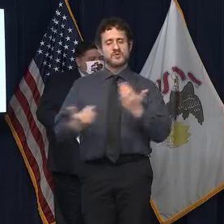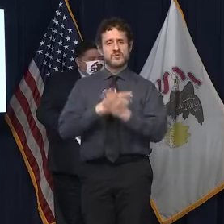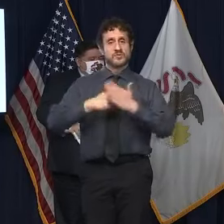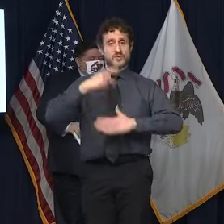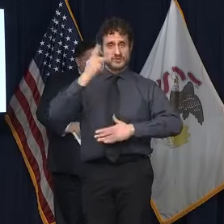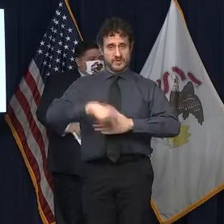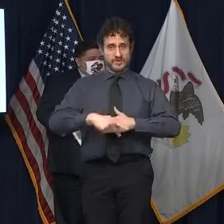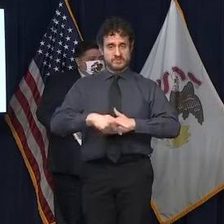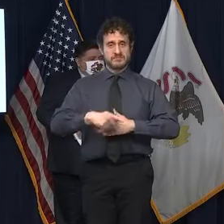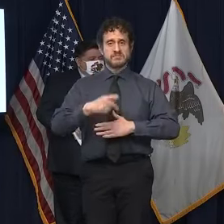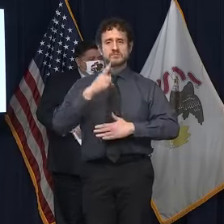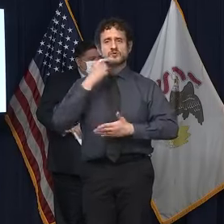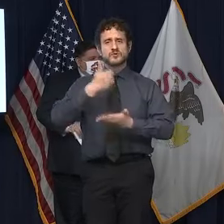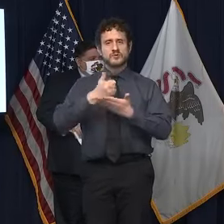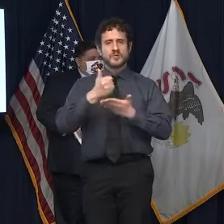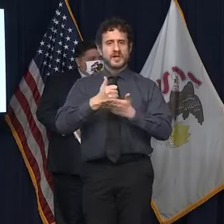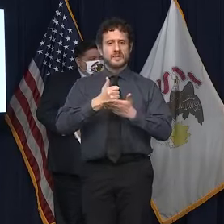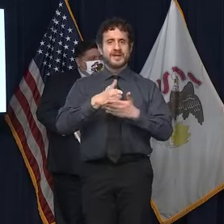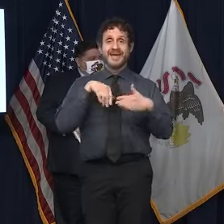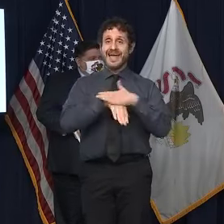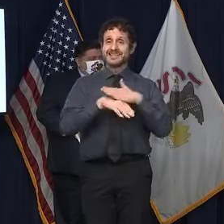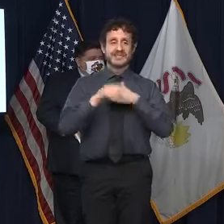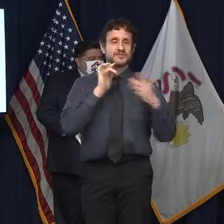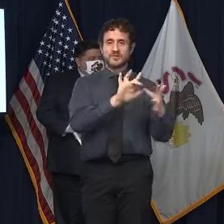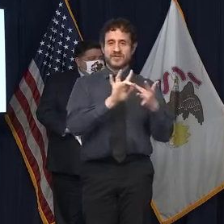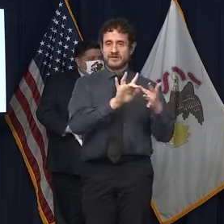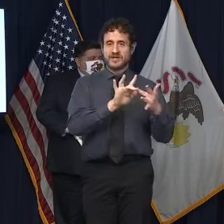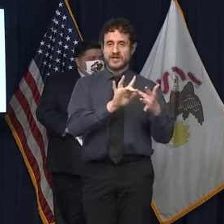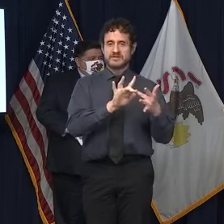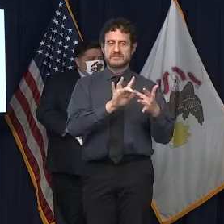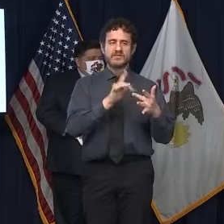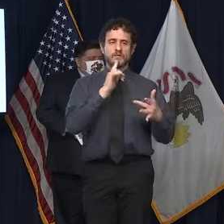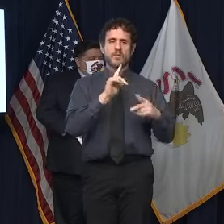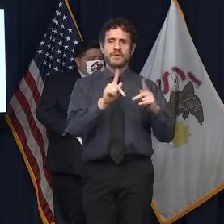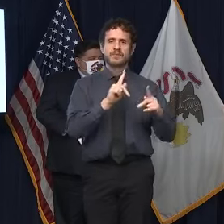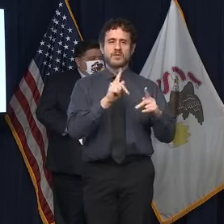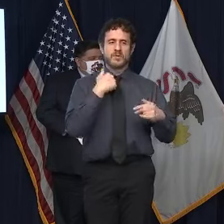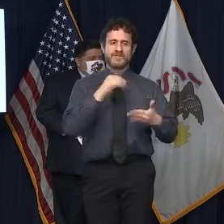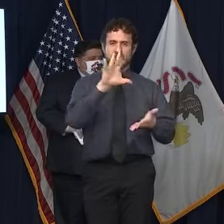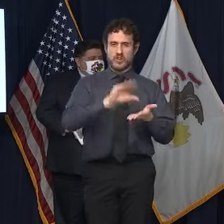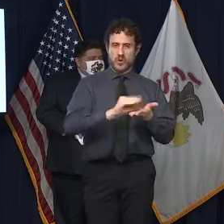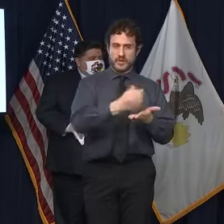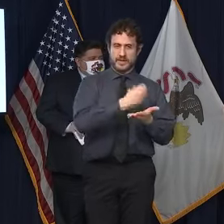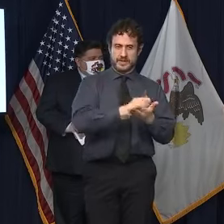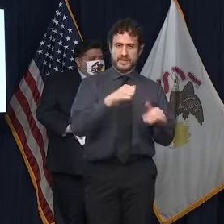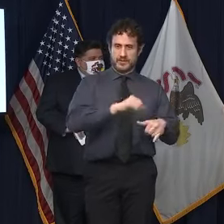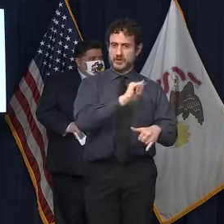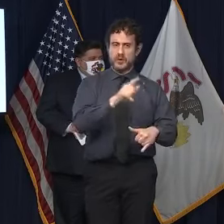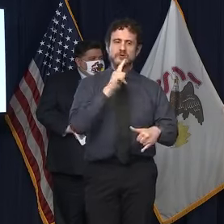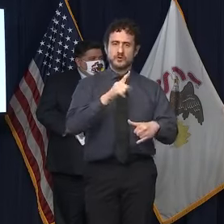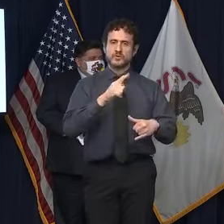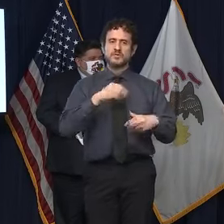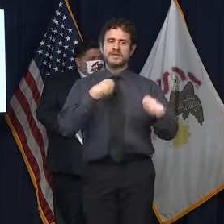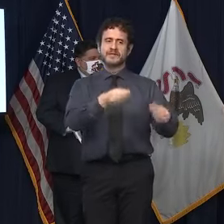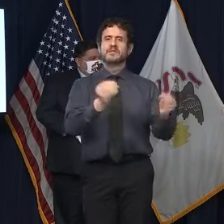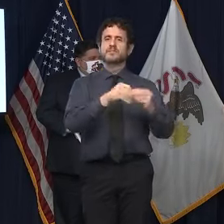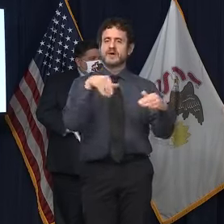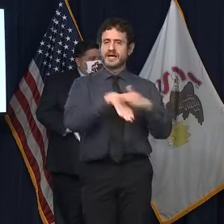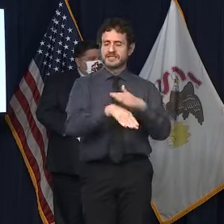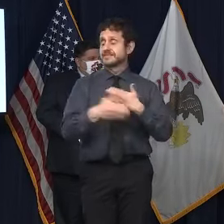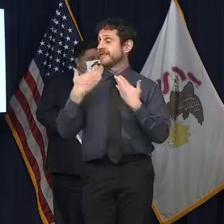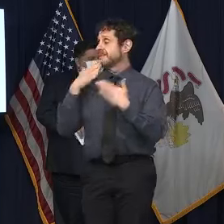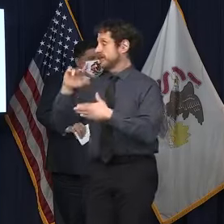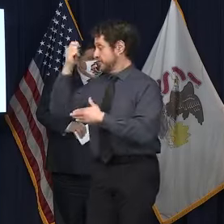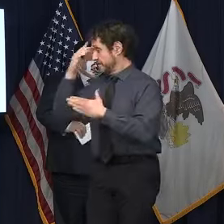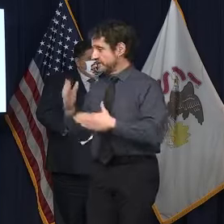to expand digital access to low-income families in Illinois. Thank you, Governor Pritzker and Director